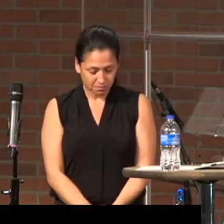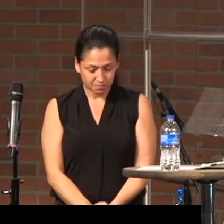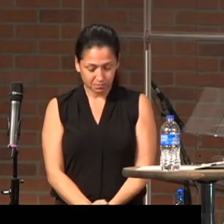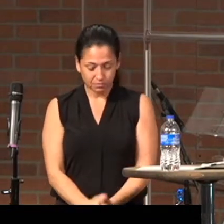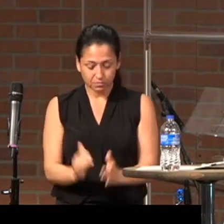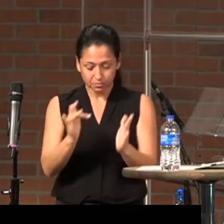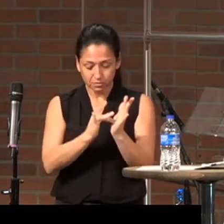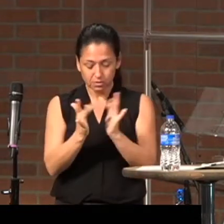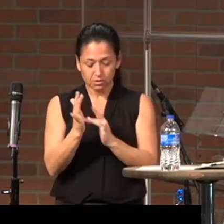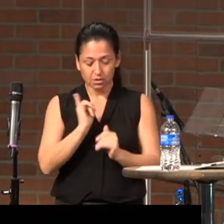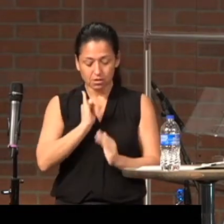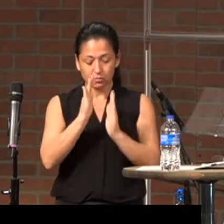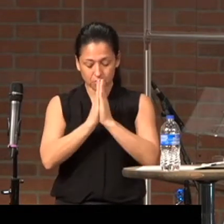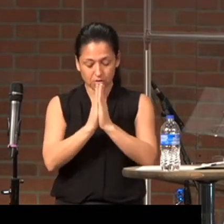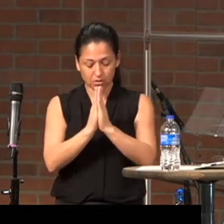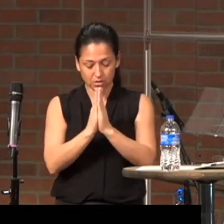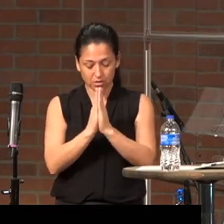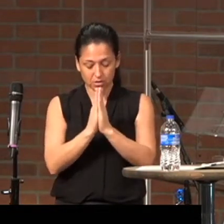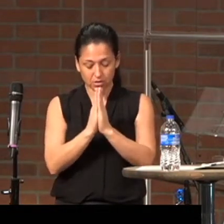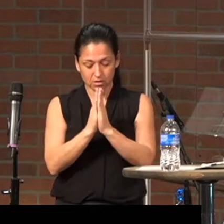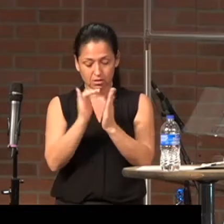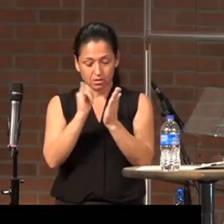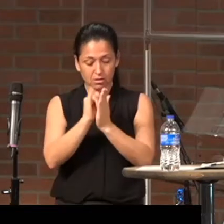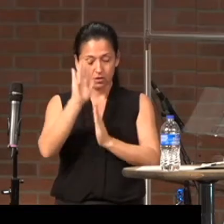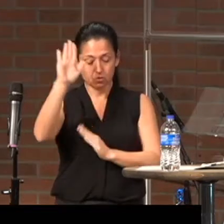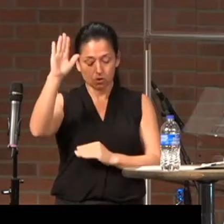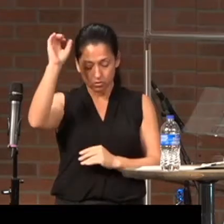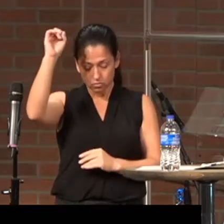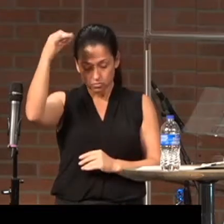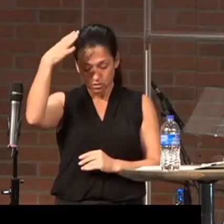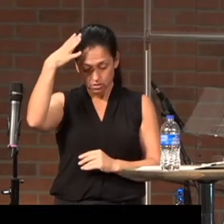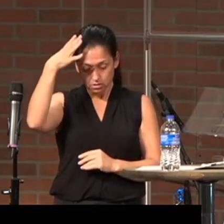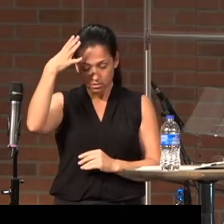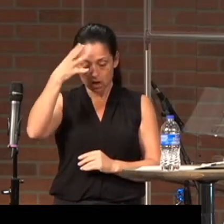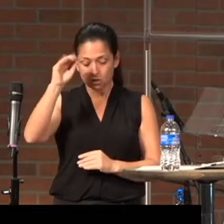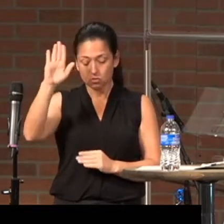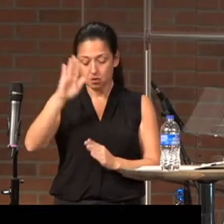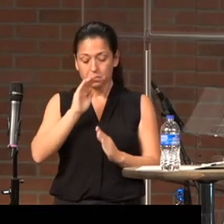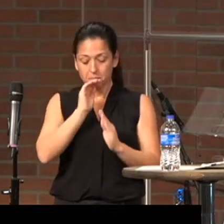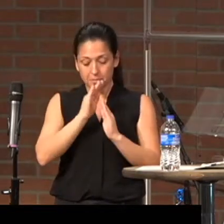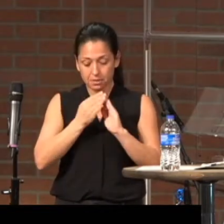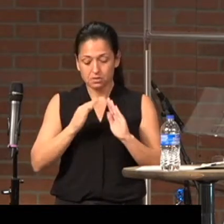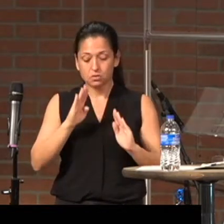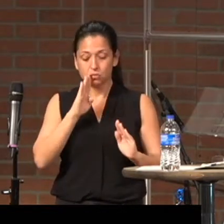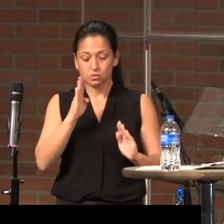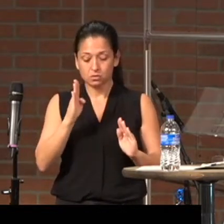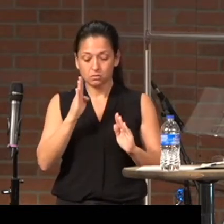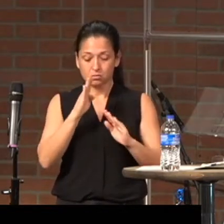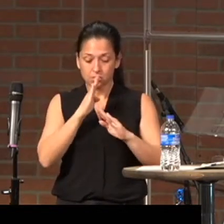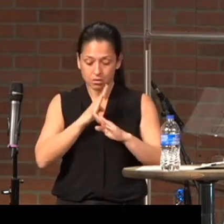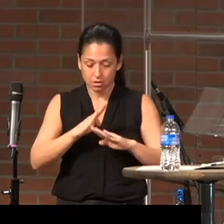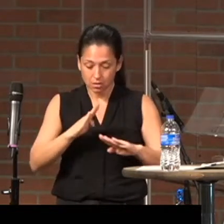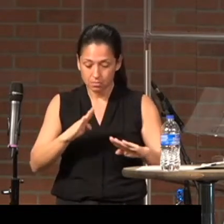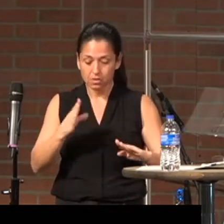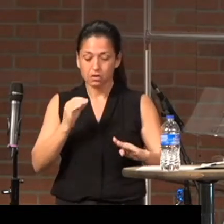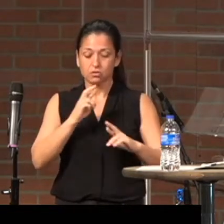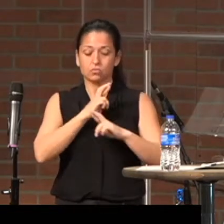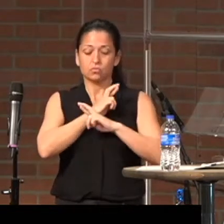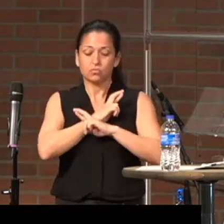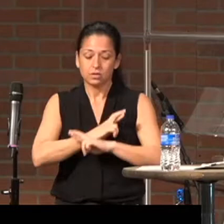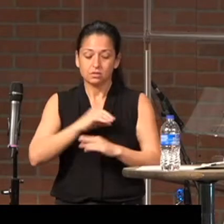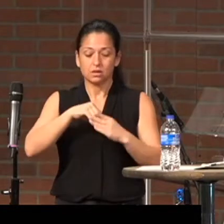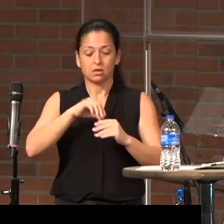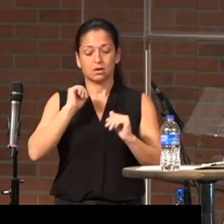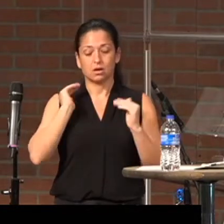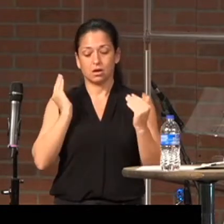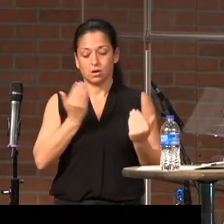Jesus, I pray that your grace and your peace would settle and rest in